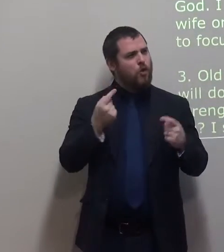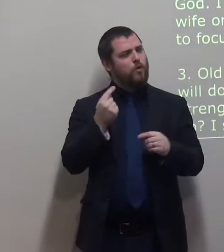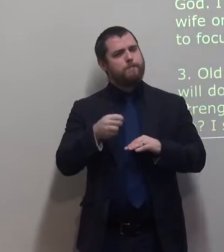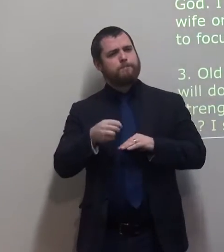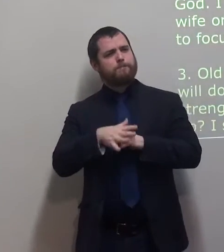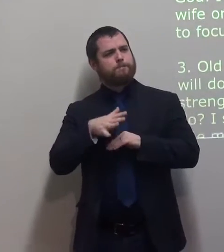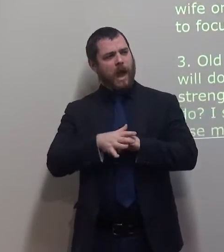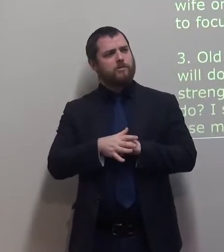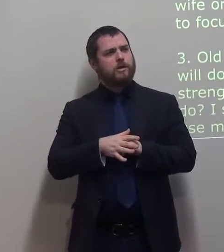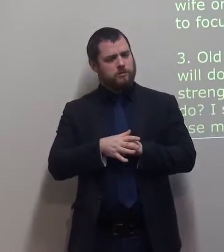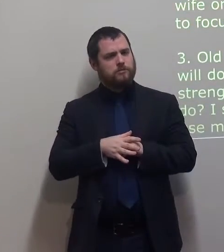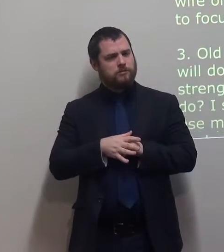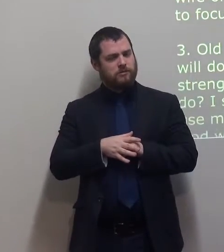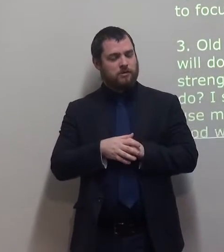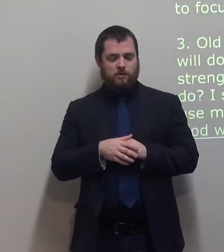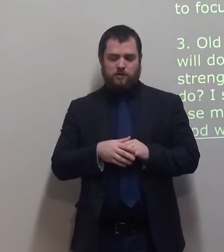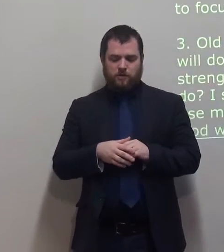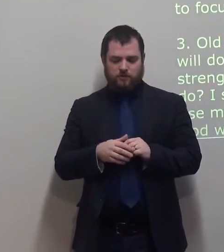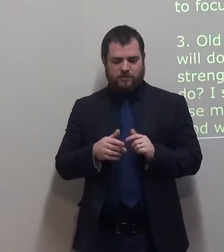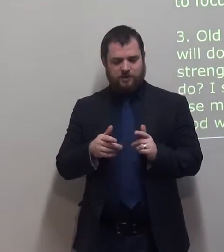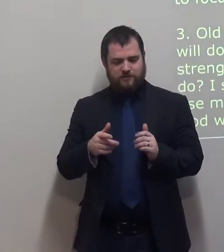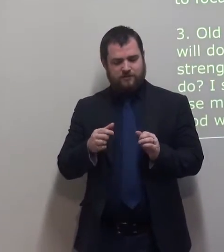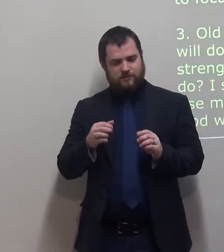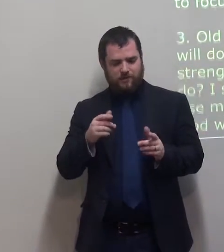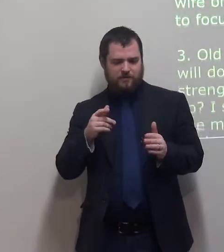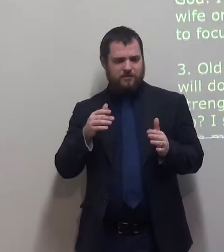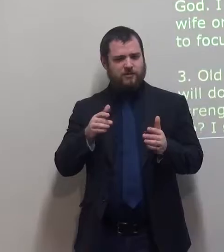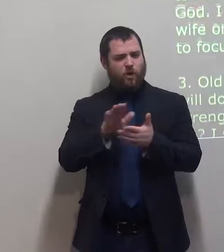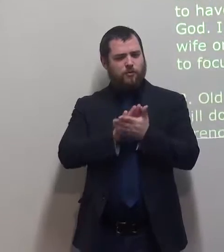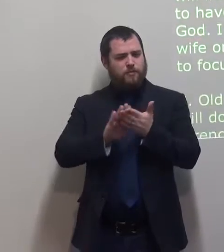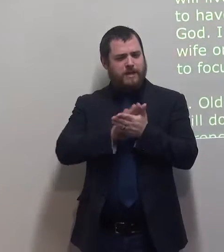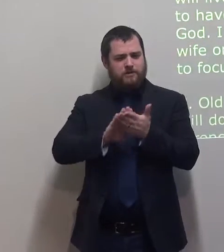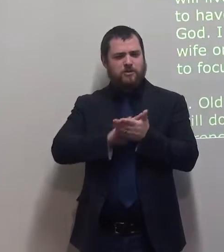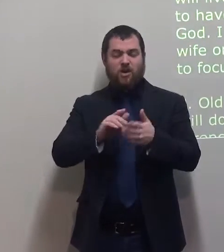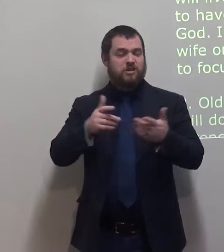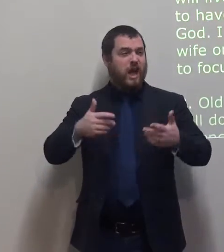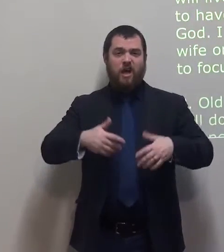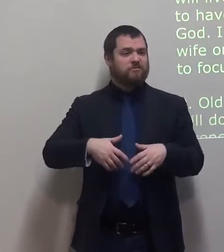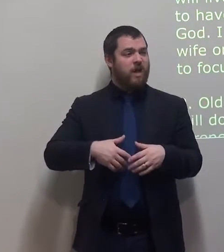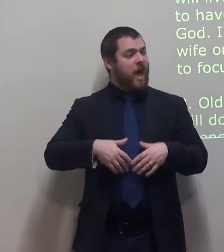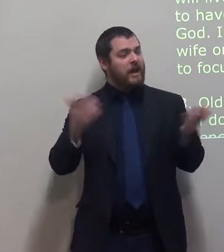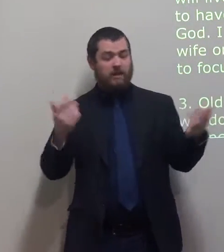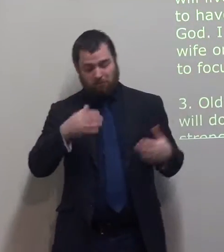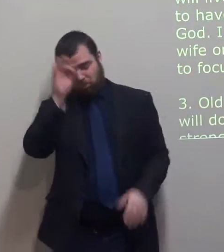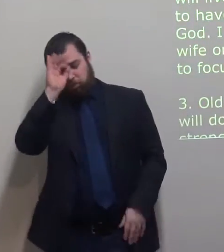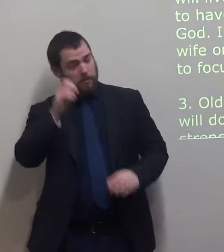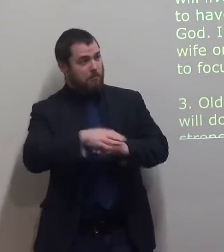I want my family to go into I want to serve God with my wife or husband. I want God